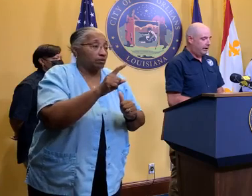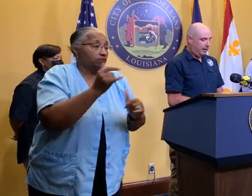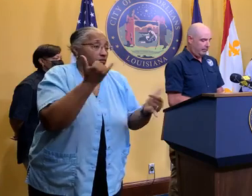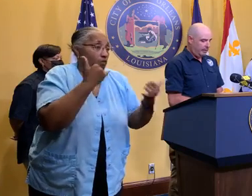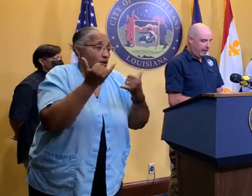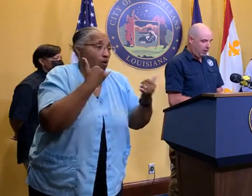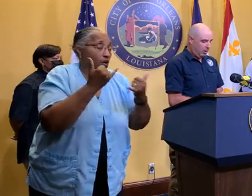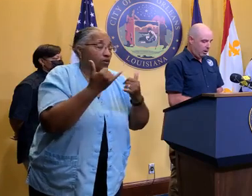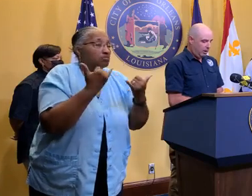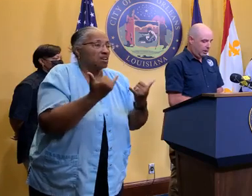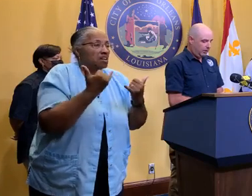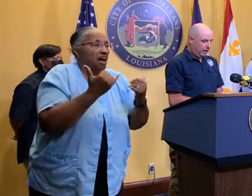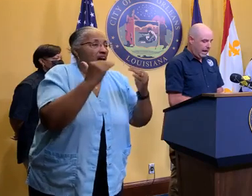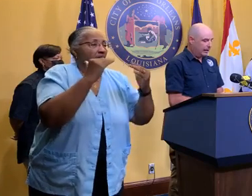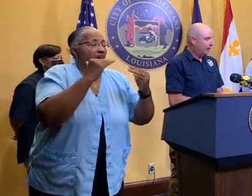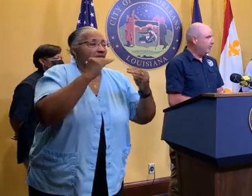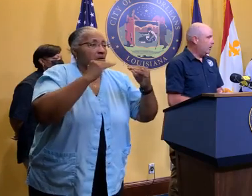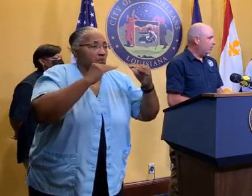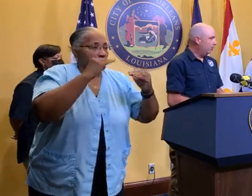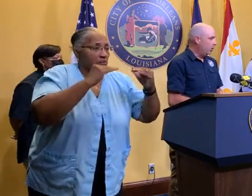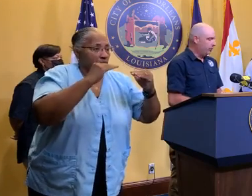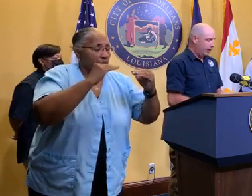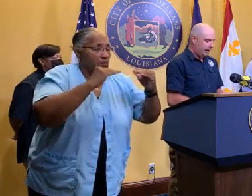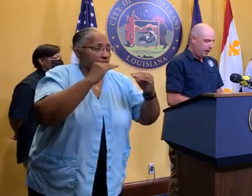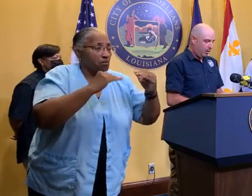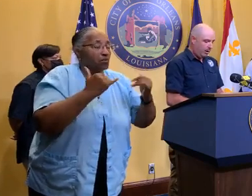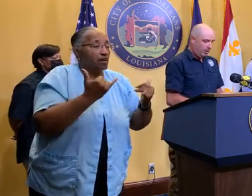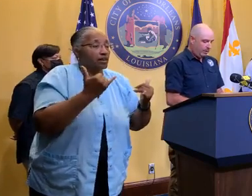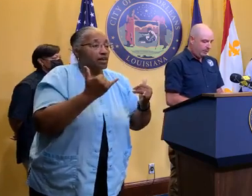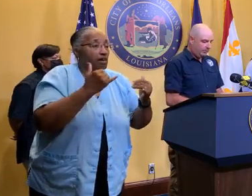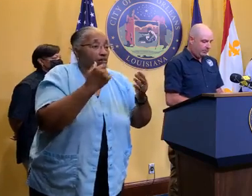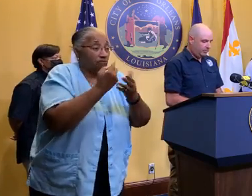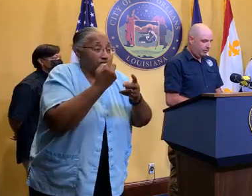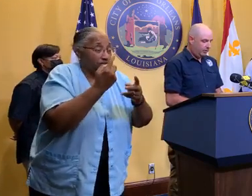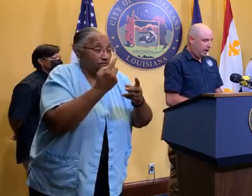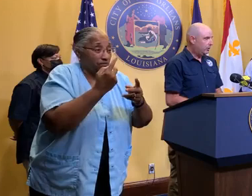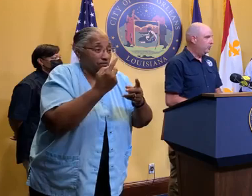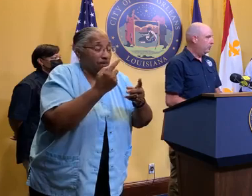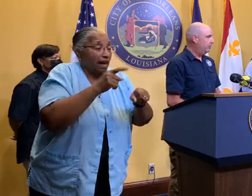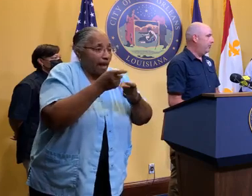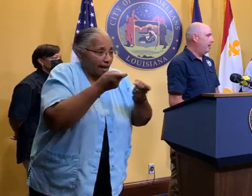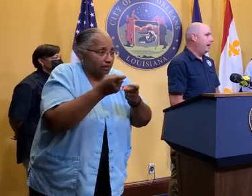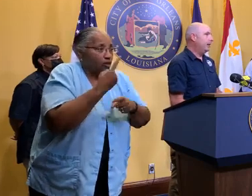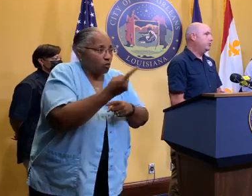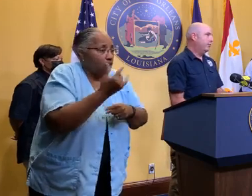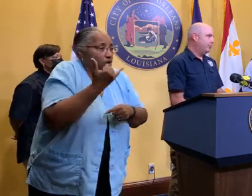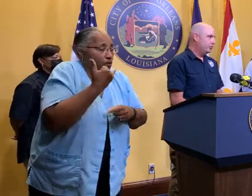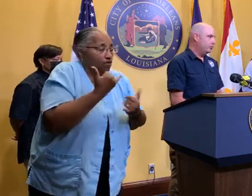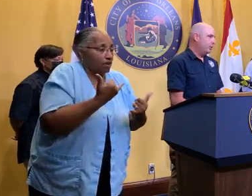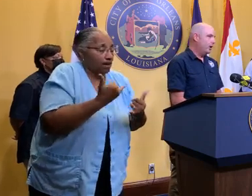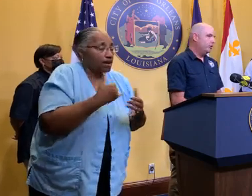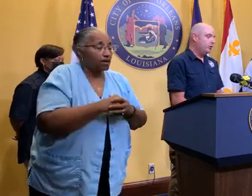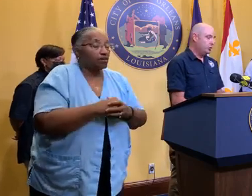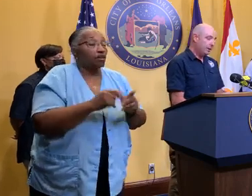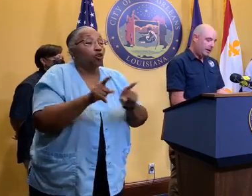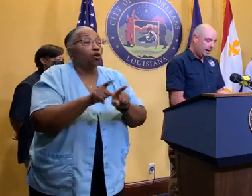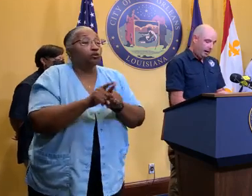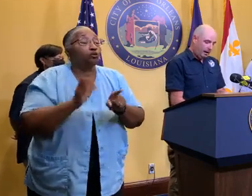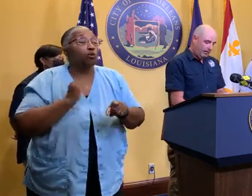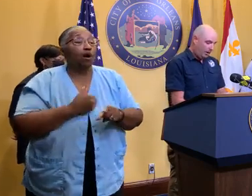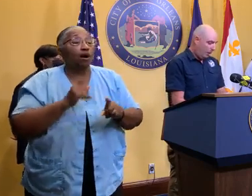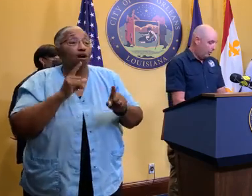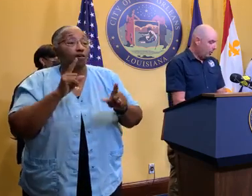off. They are analyzing one of those calls right now. But just a lot of kudos to them and to our first responders who,